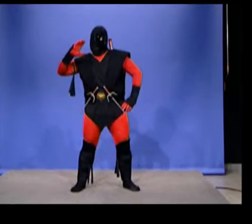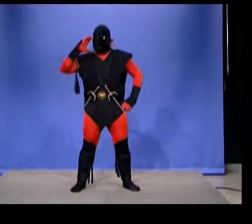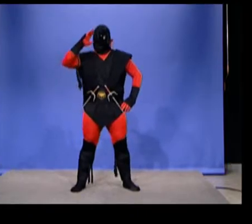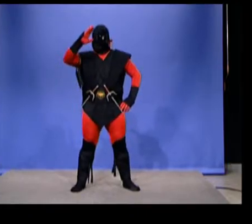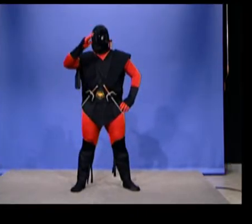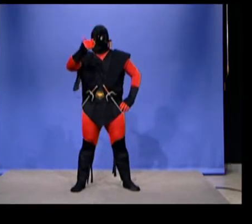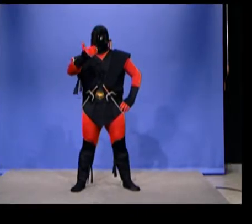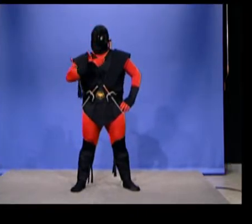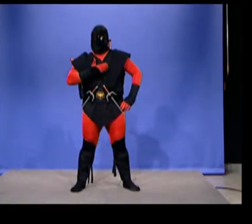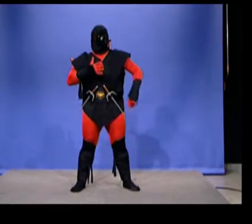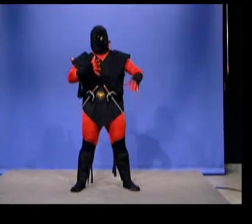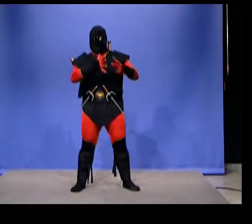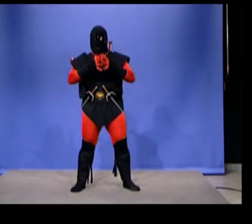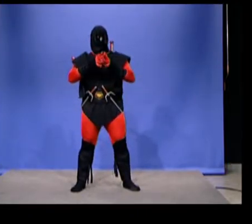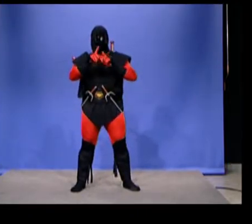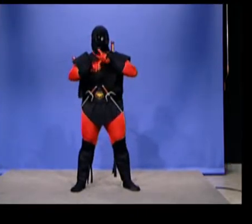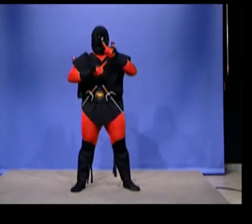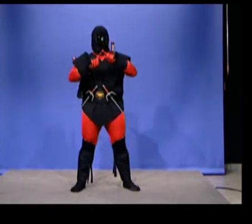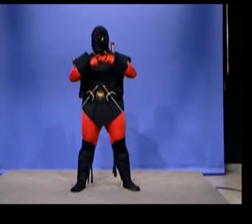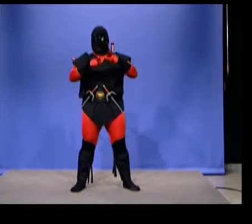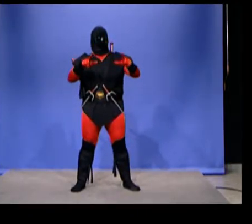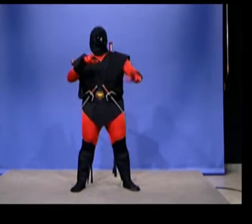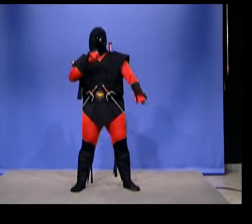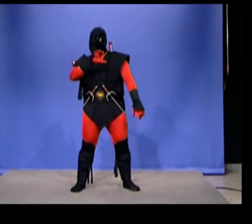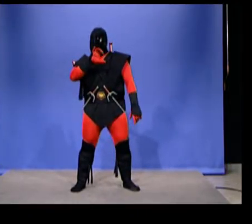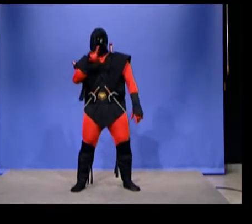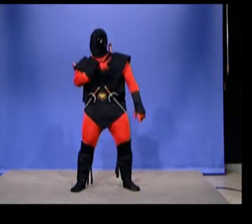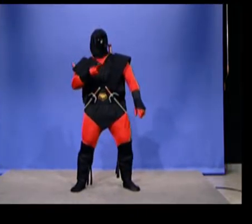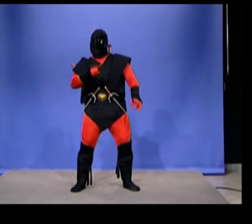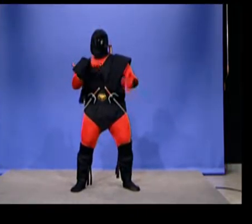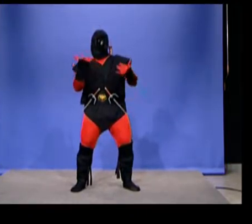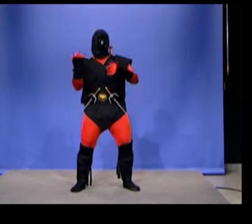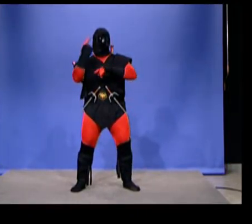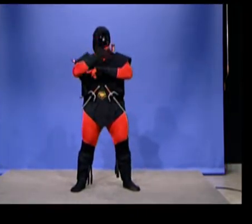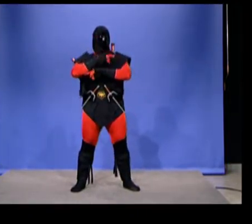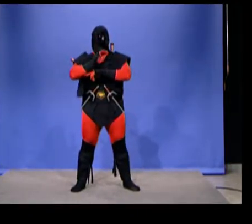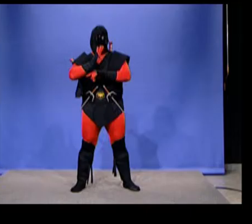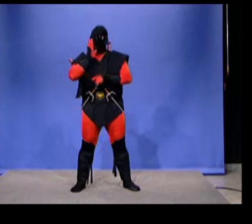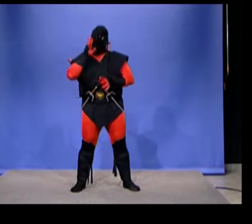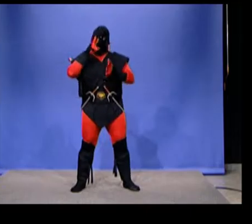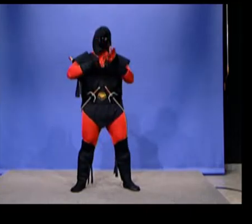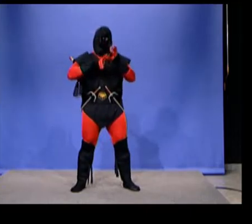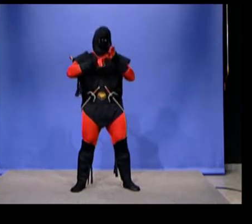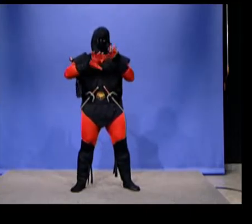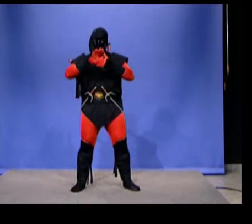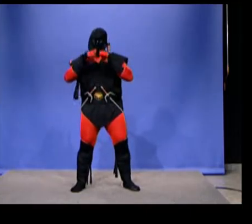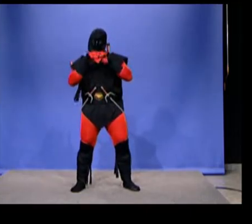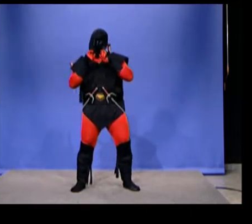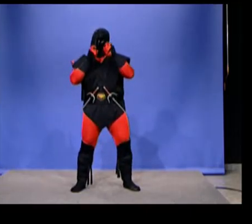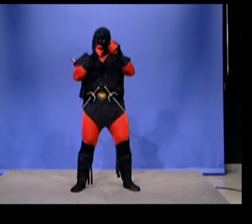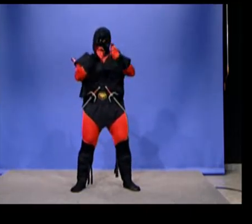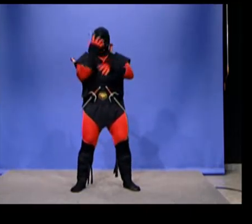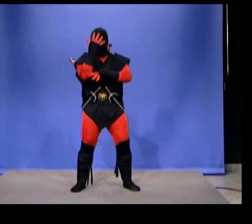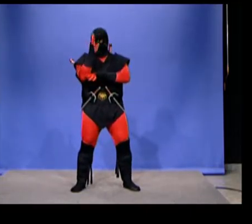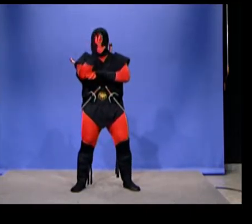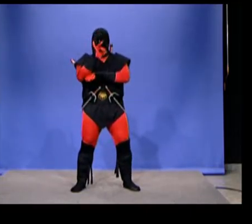Hi, and welcome to American Sign Language Santa Cruz. Today we're going to be reading The Giving Tree by Shell